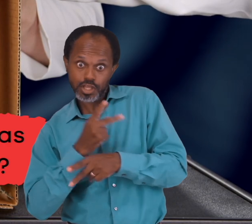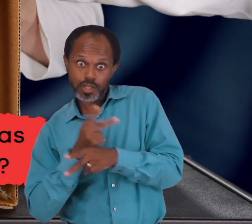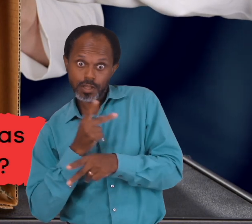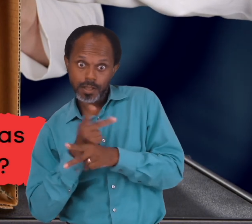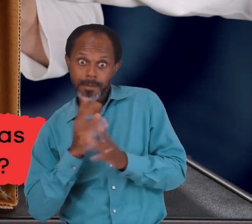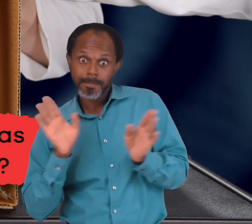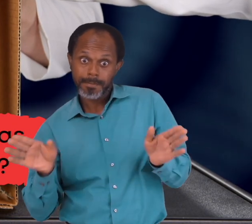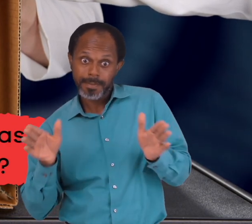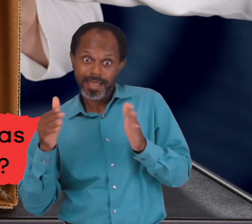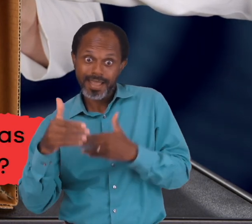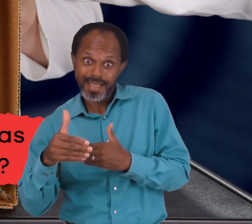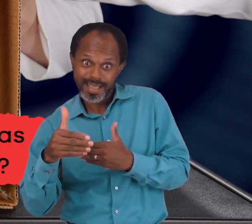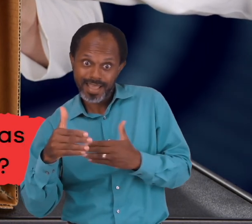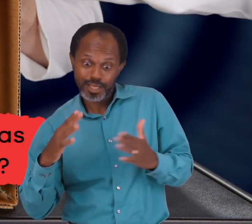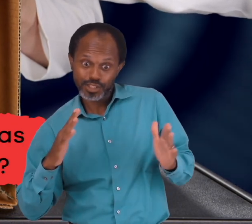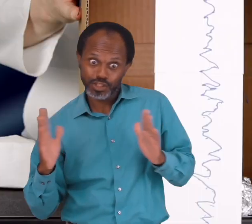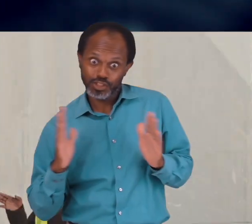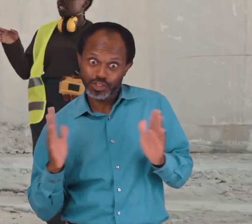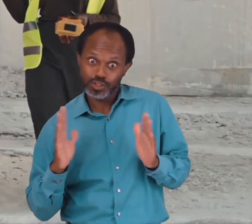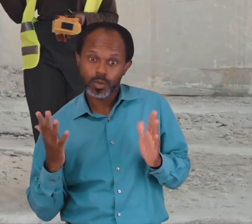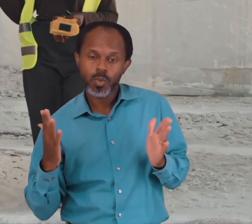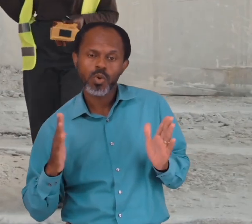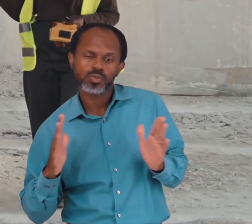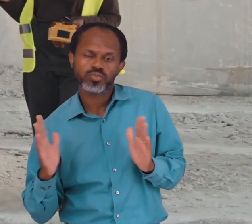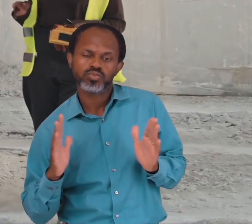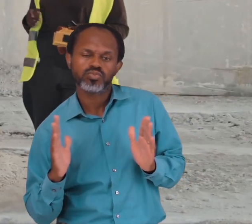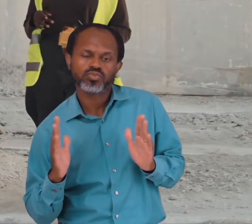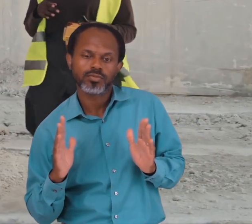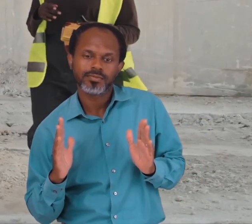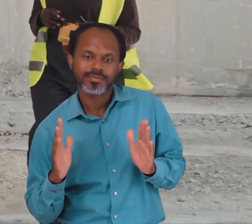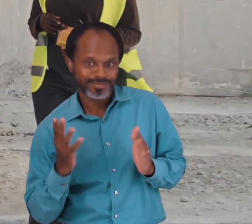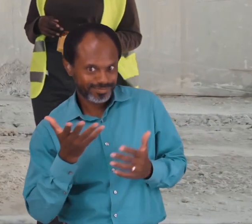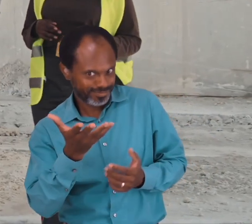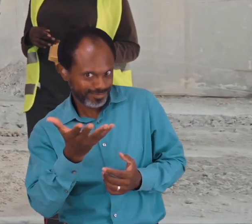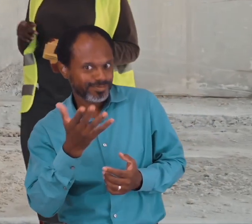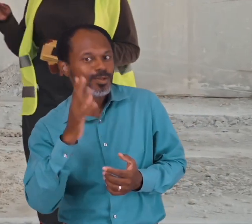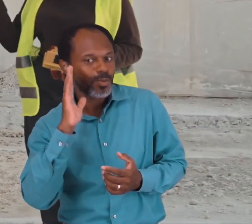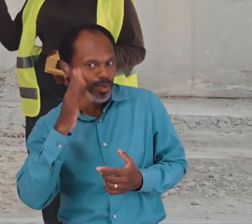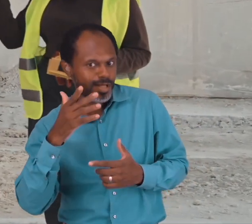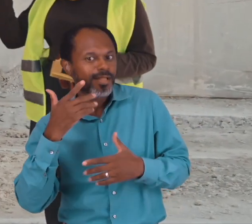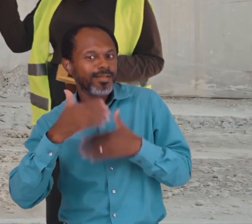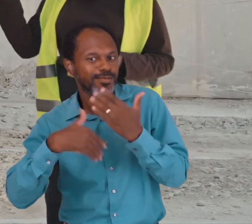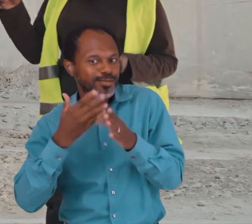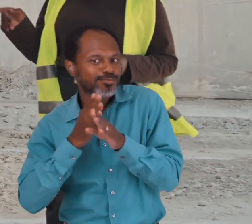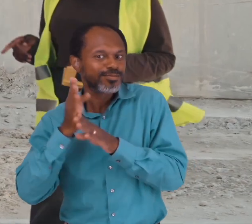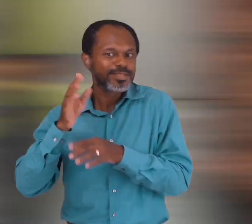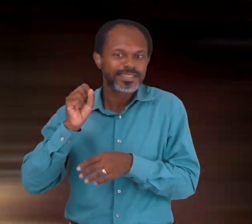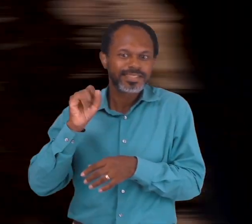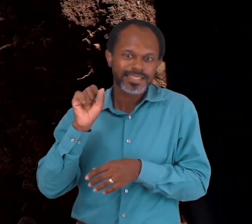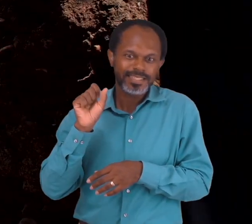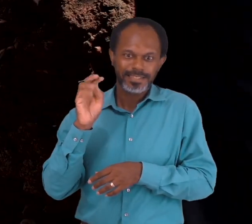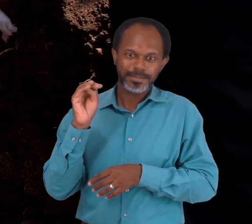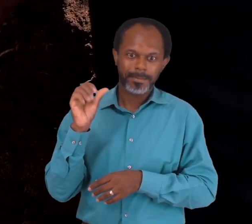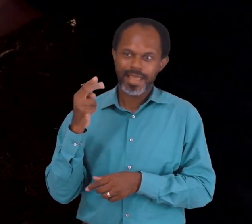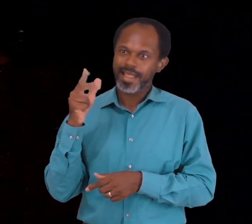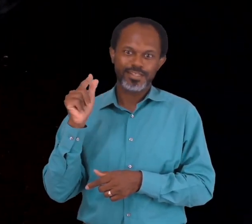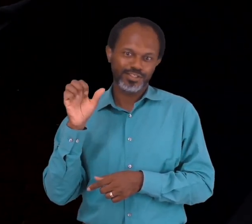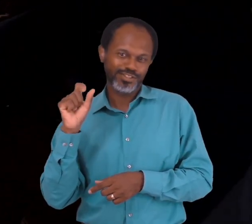shaking at all? You are on your way to becoming a seismologist. A seismologist is a